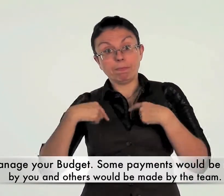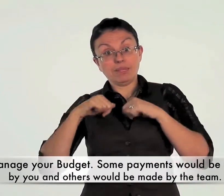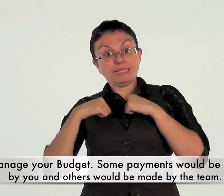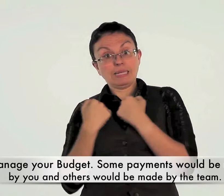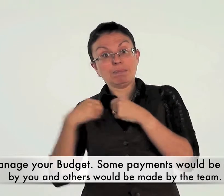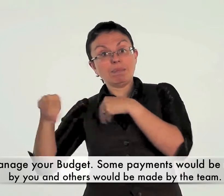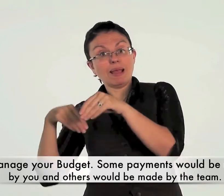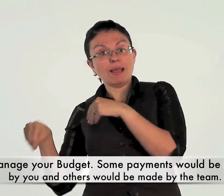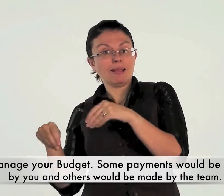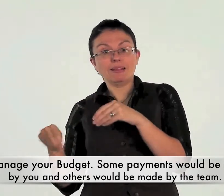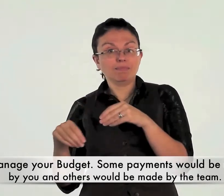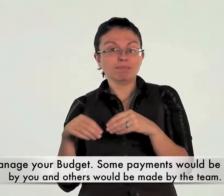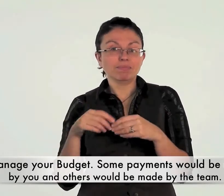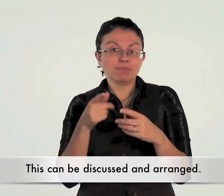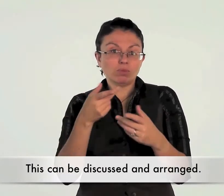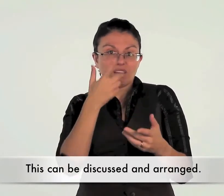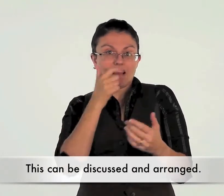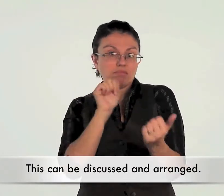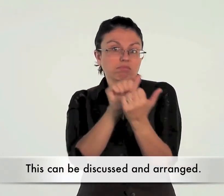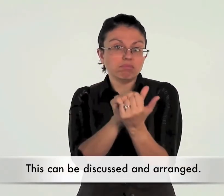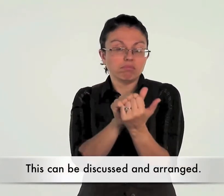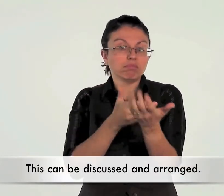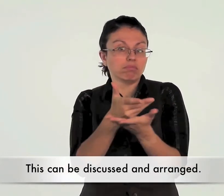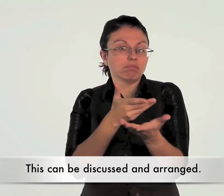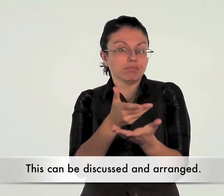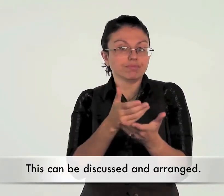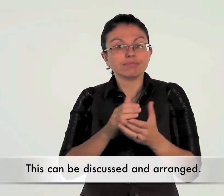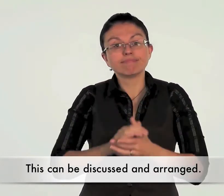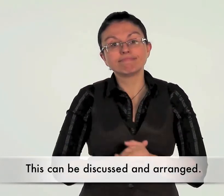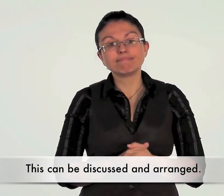Some payments would be made by you and others be made by ourselves. This can be arranged.